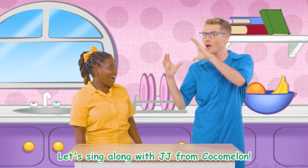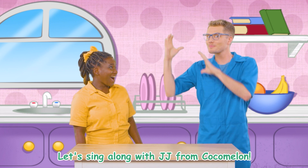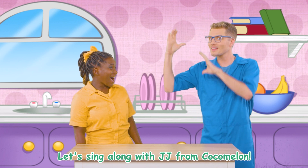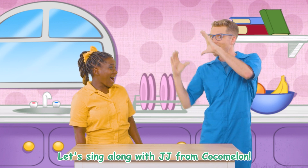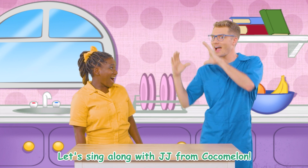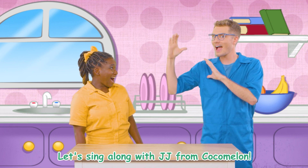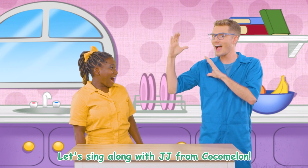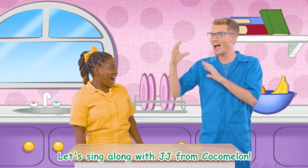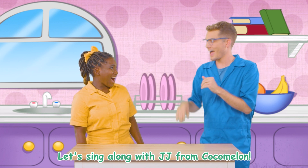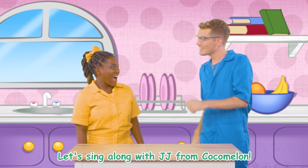Cocomelon!